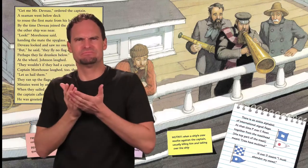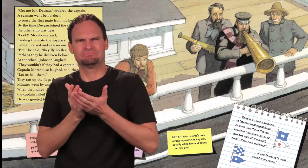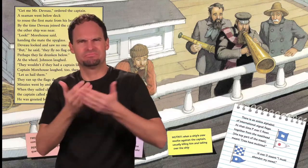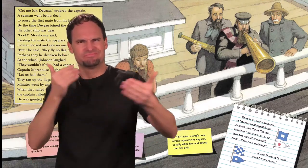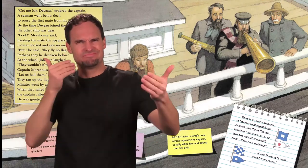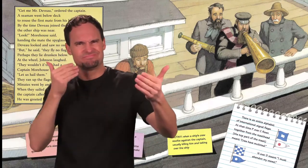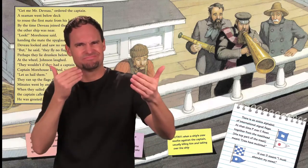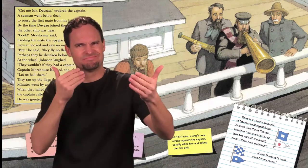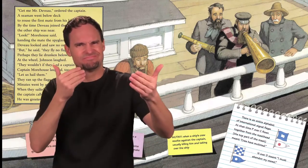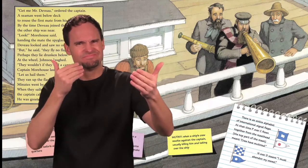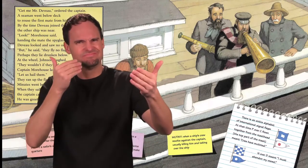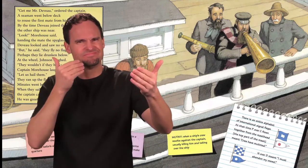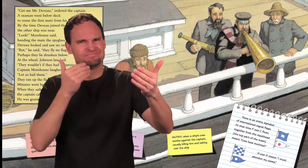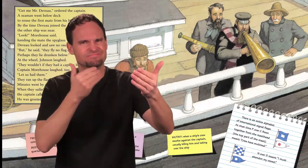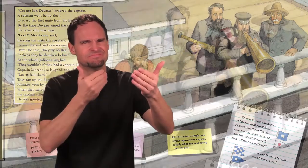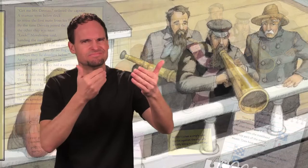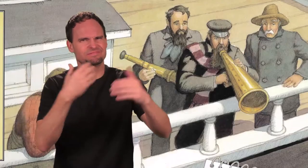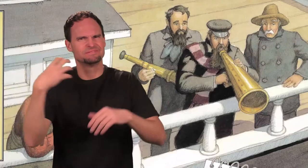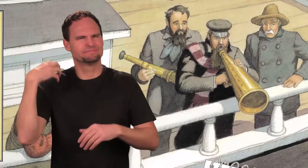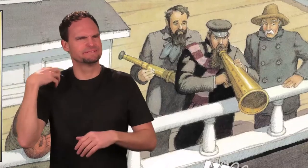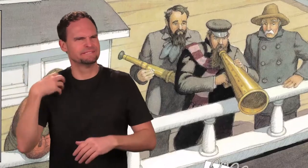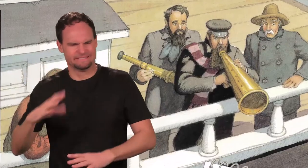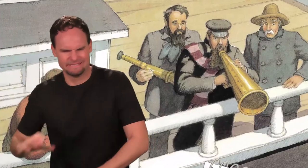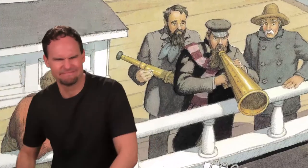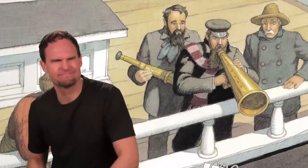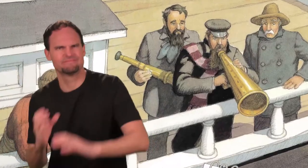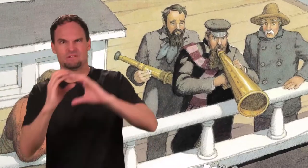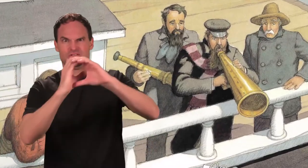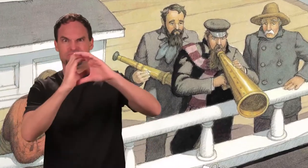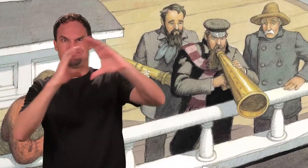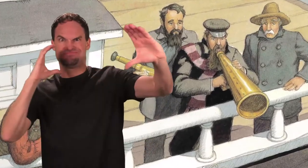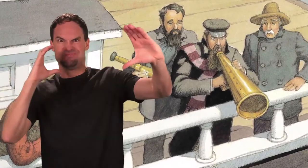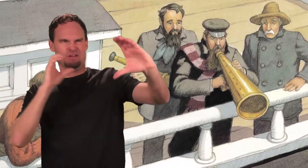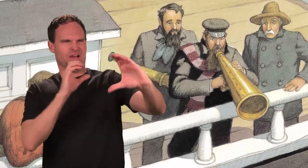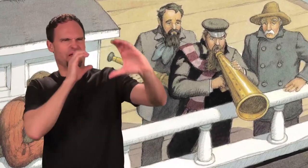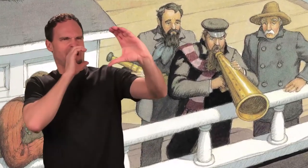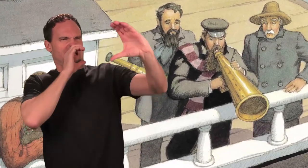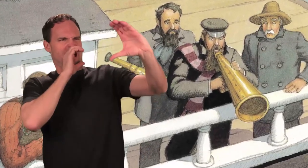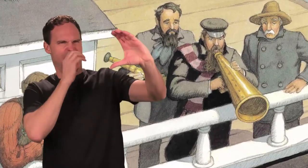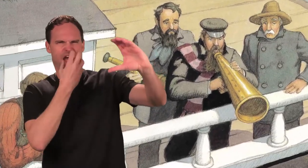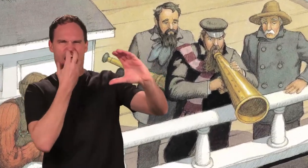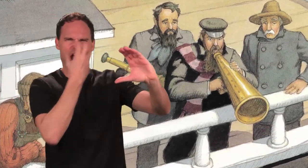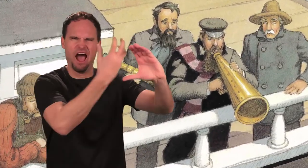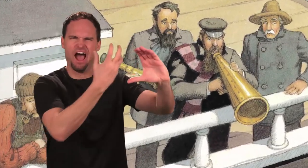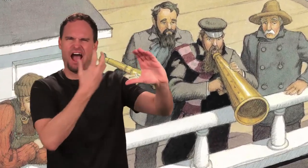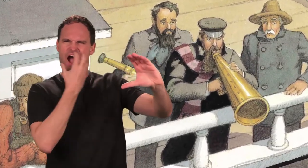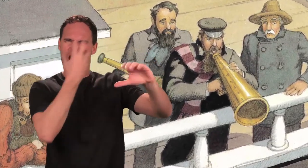captain called out through his speaking trumpet. He was greeted by a strange silence.